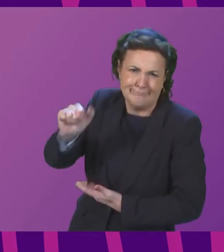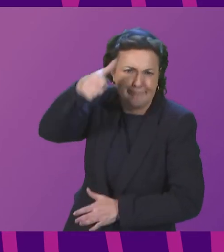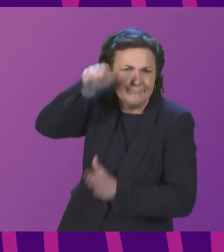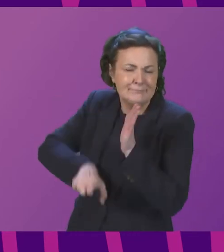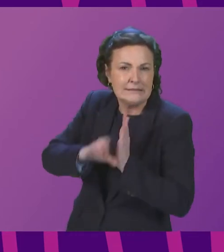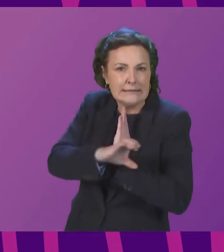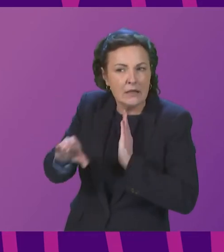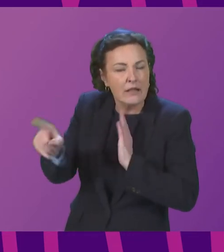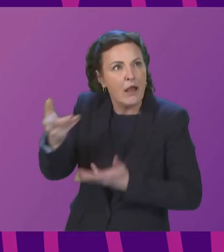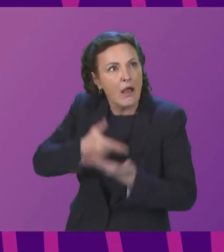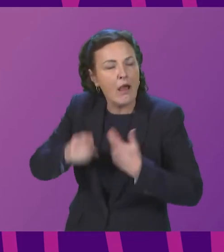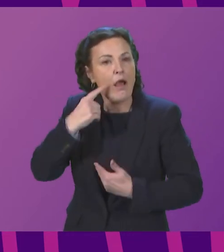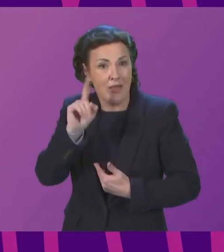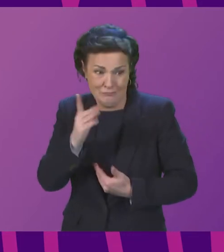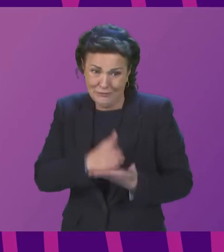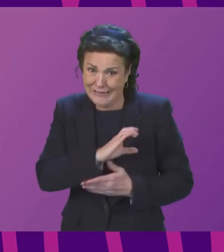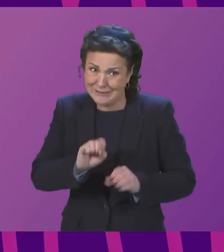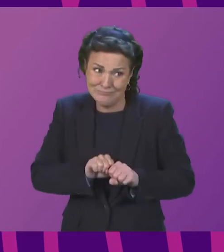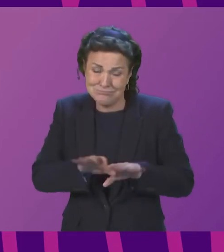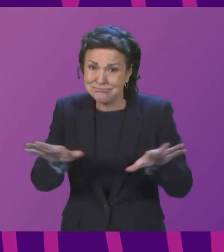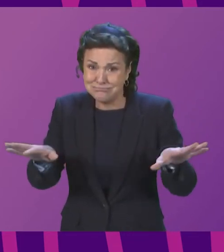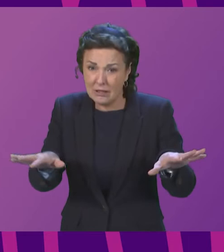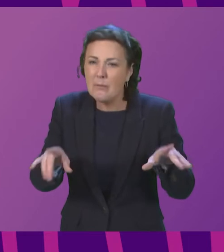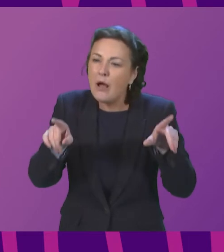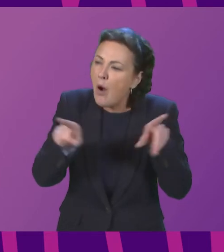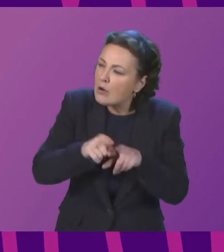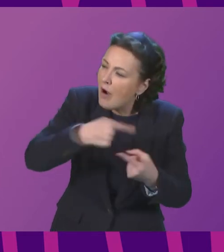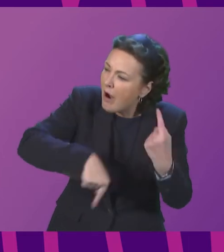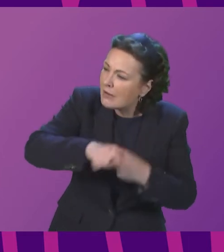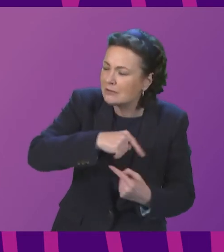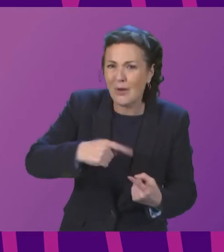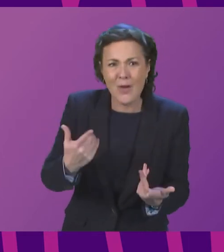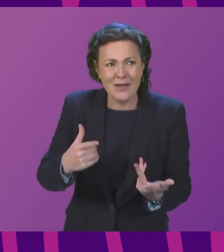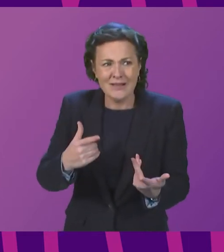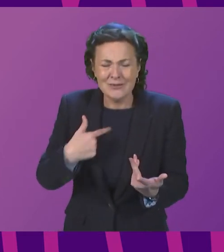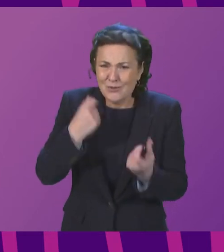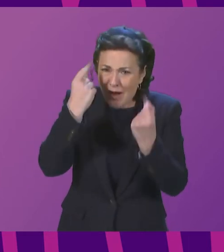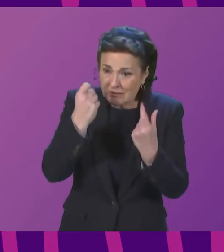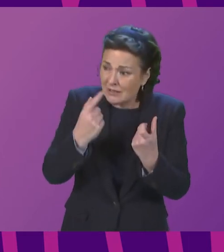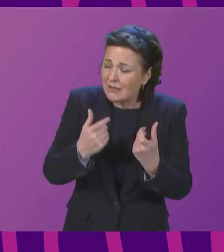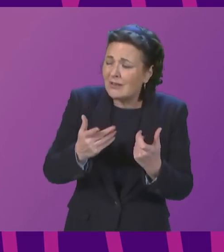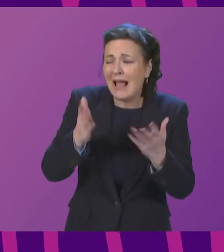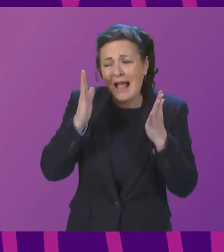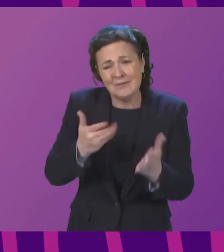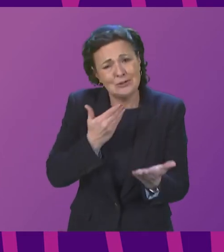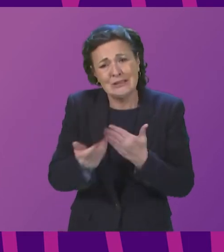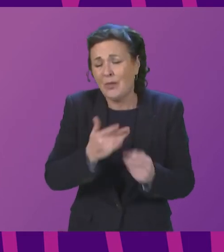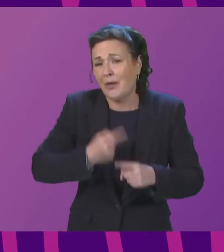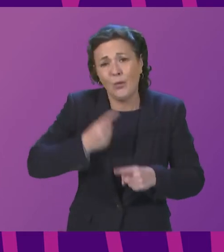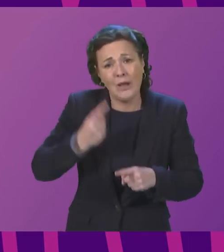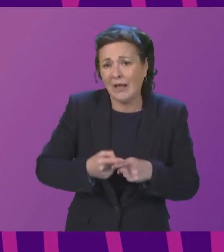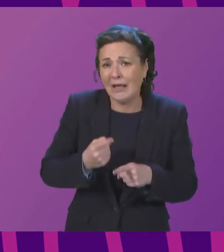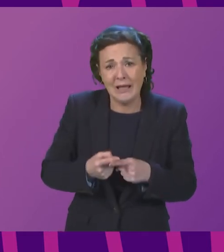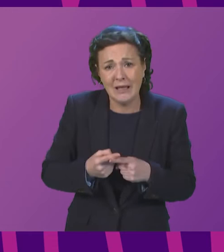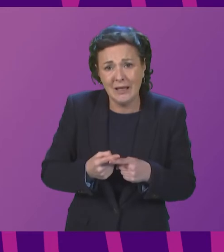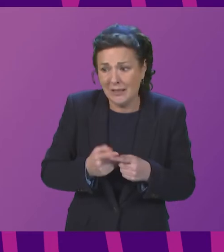this problem is, but also to understand the significance of why dealing with it quickly is a huge benefit